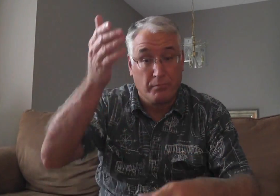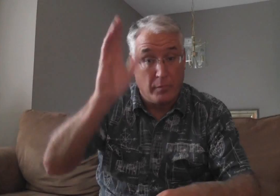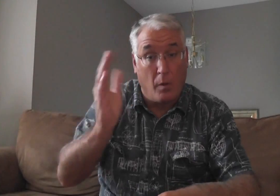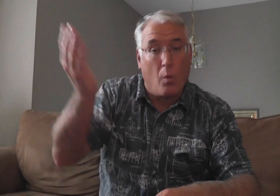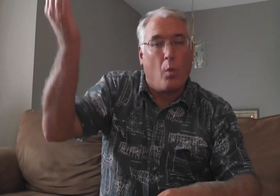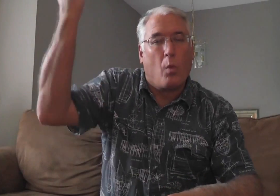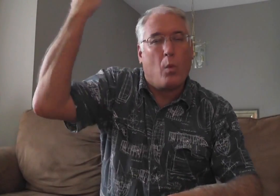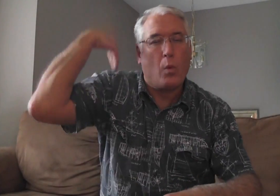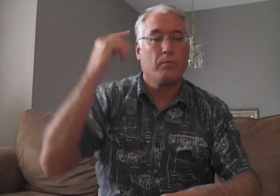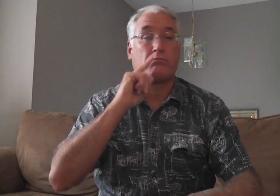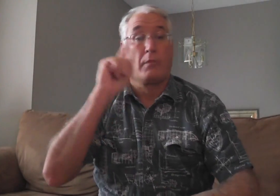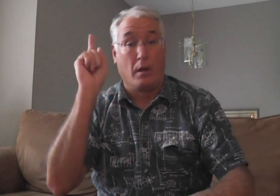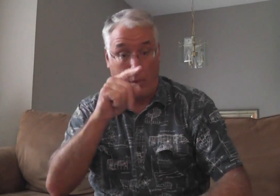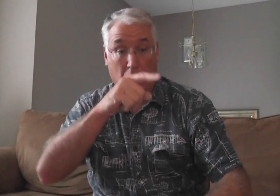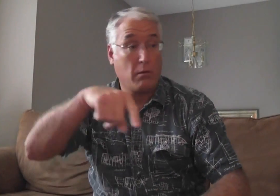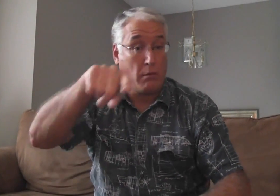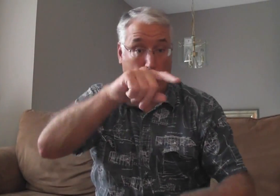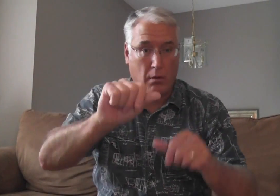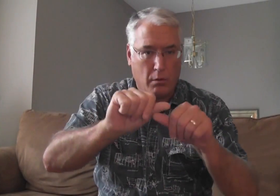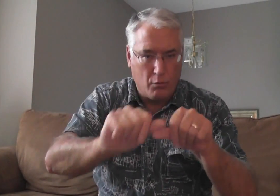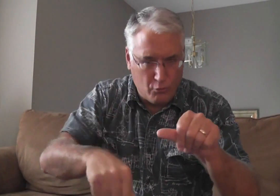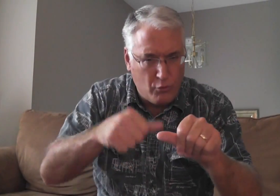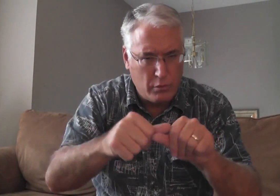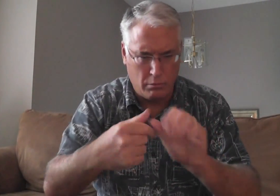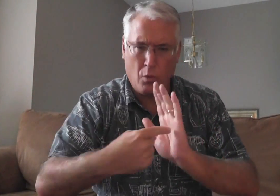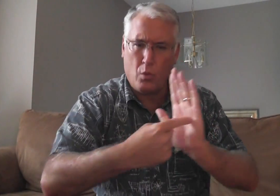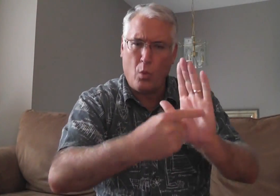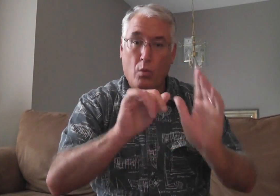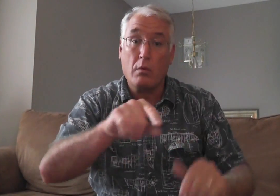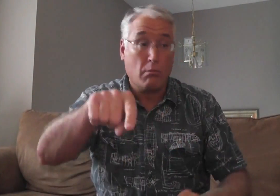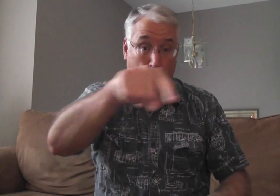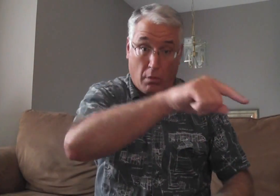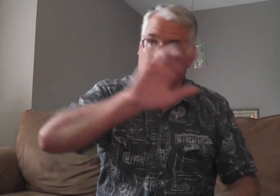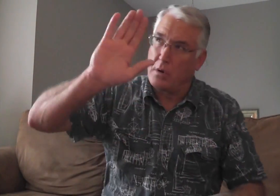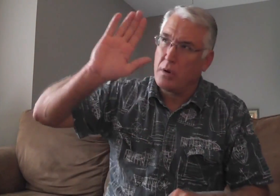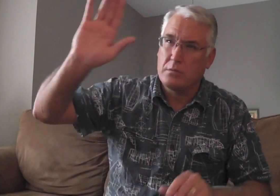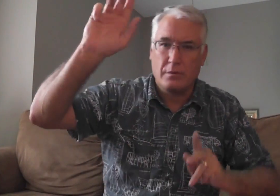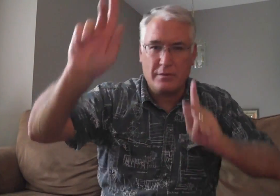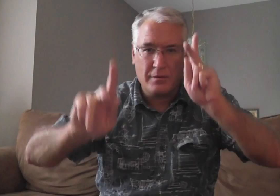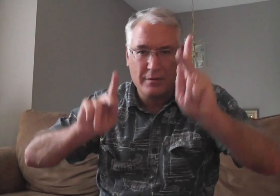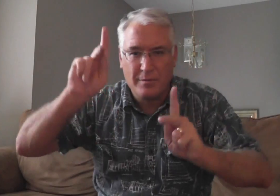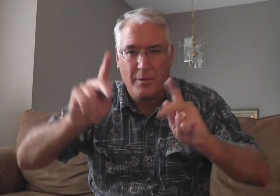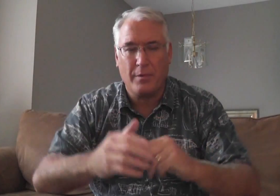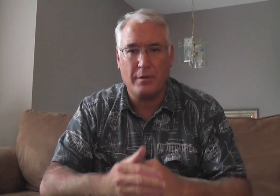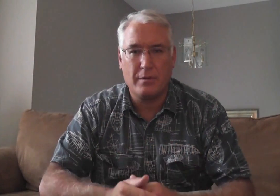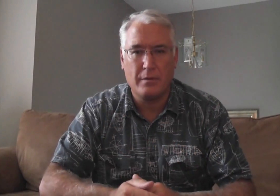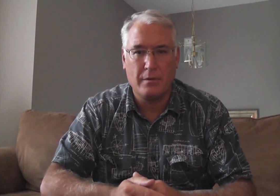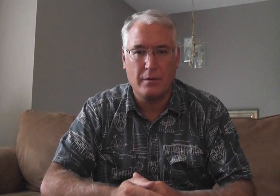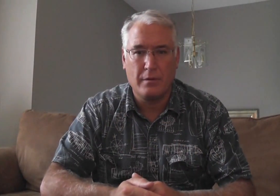Well, God, a long time ago, commanded that the people become circumcised to show they were his people.